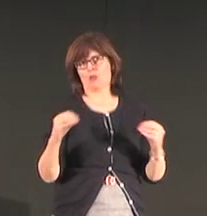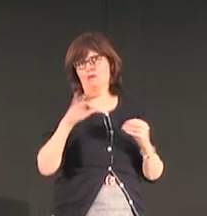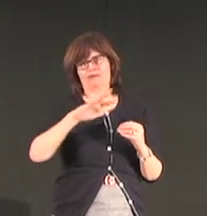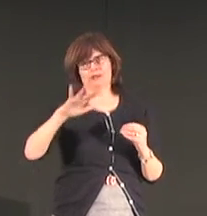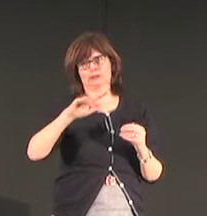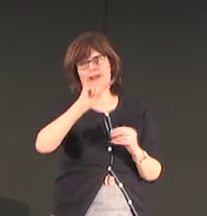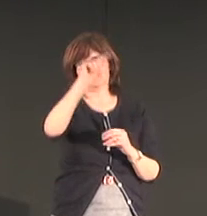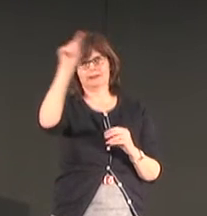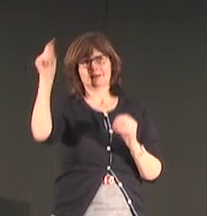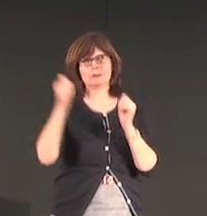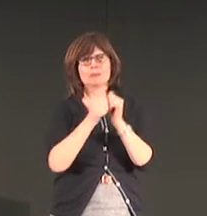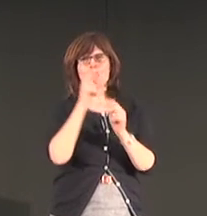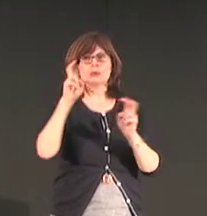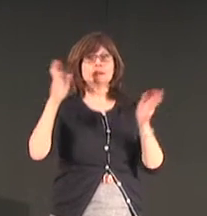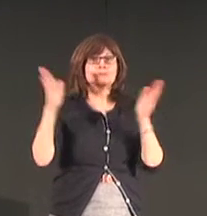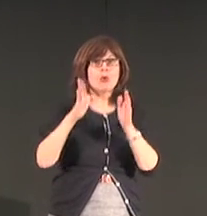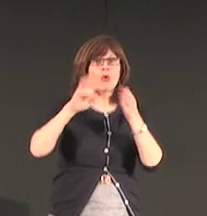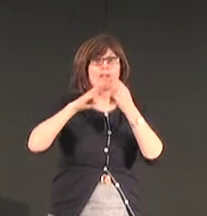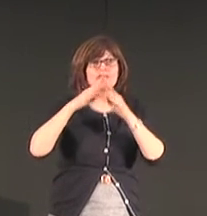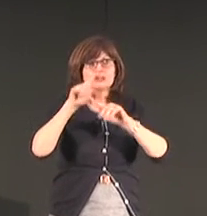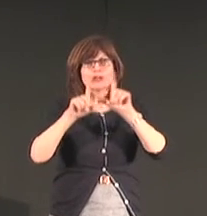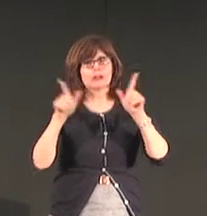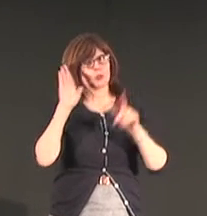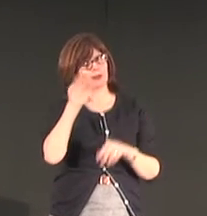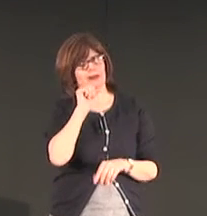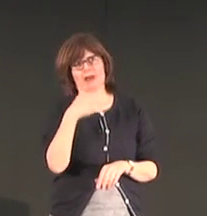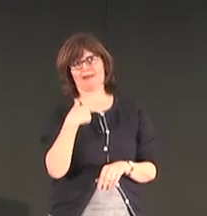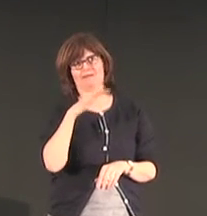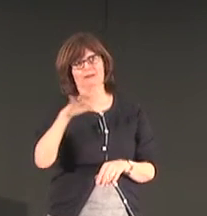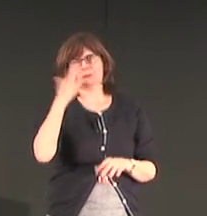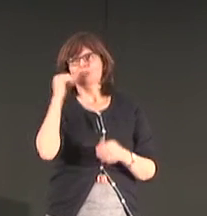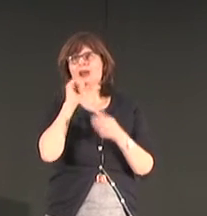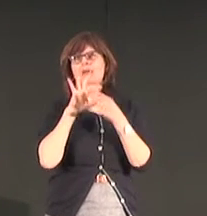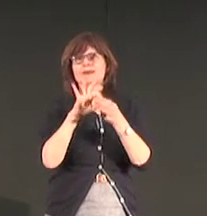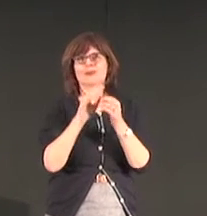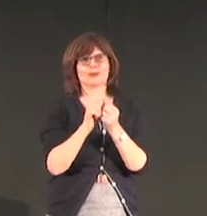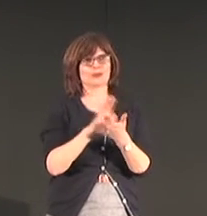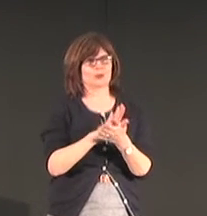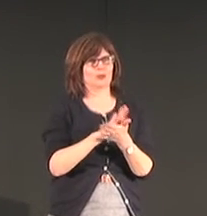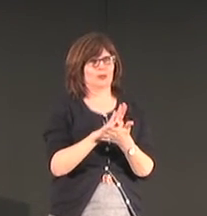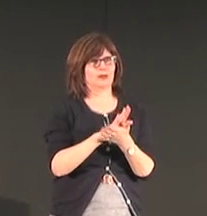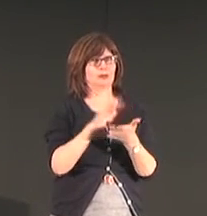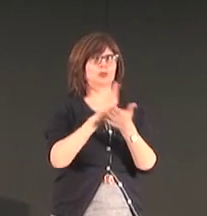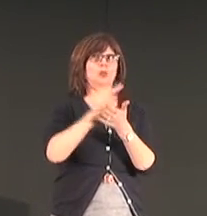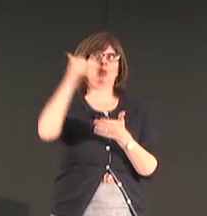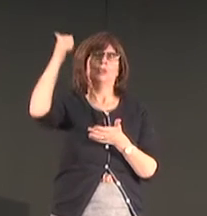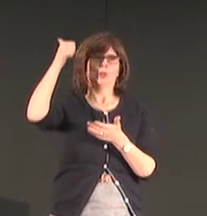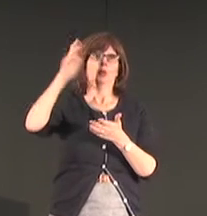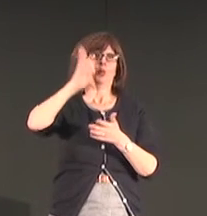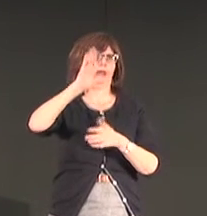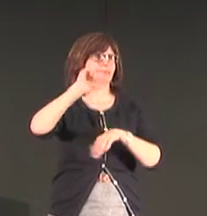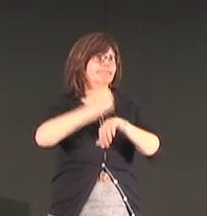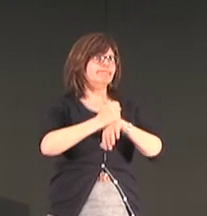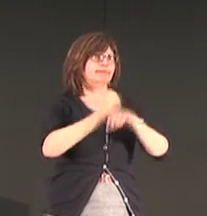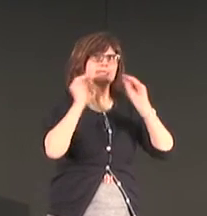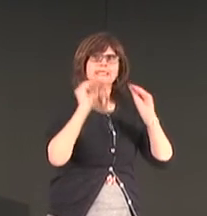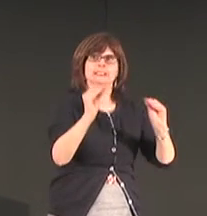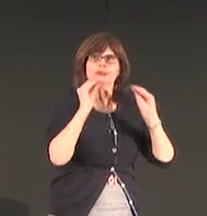many sign languages have no finger spelling worldwide and a small village sign language is not apt to have any written many finger